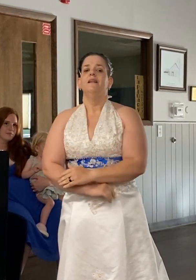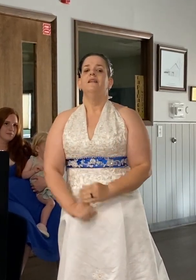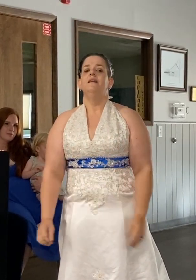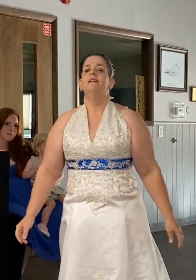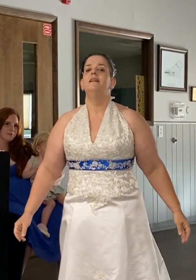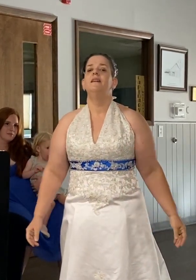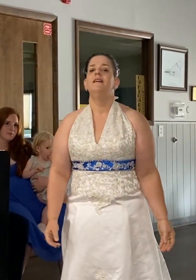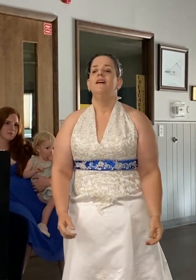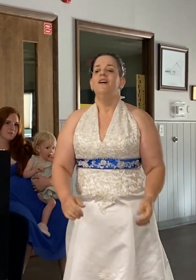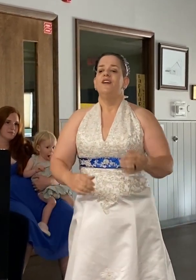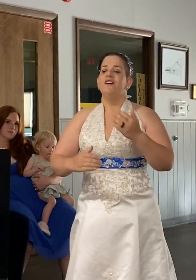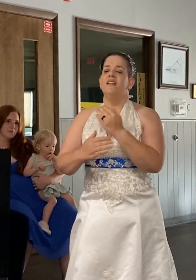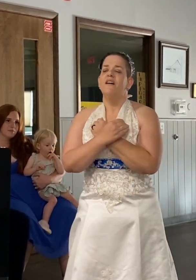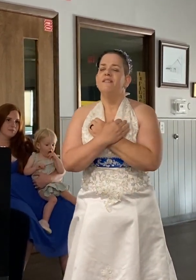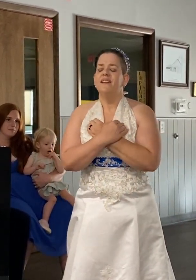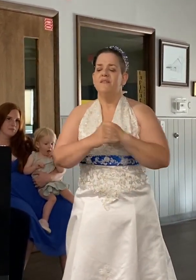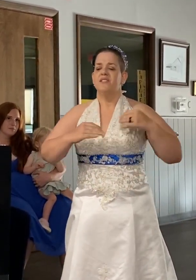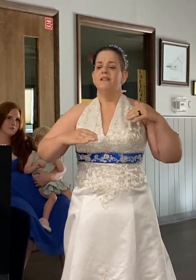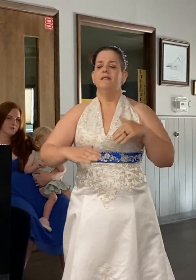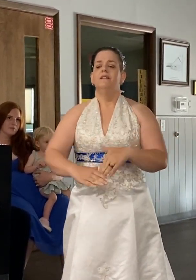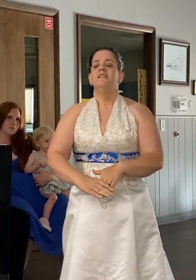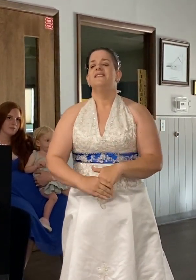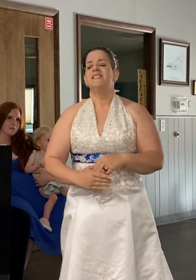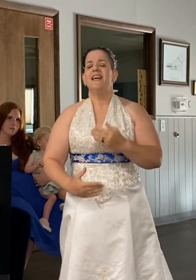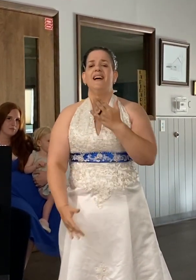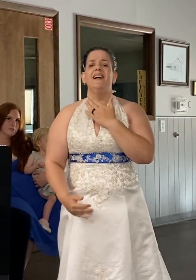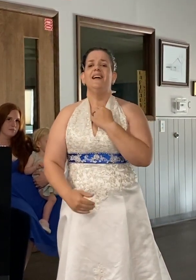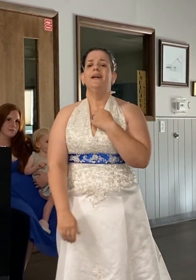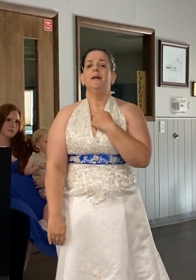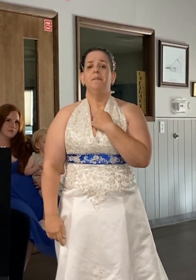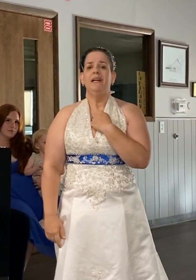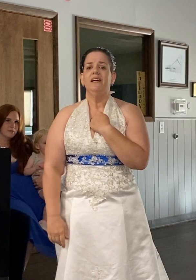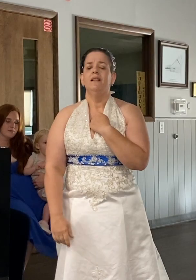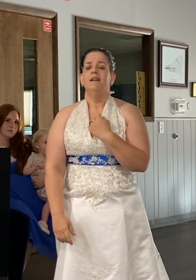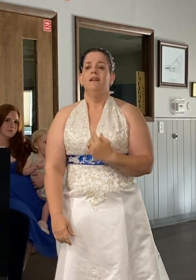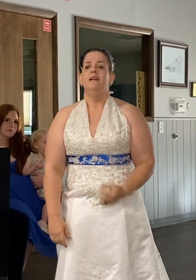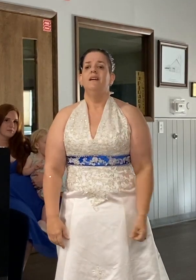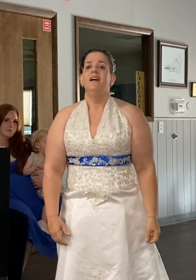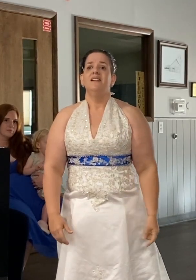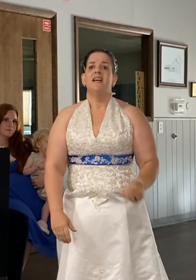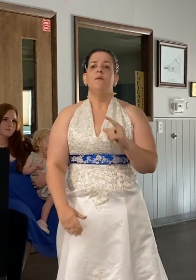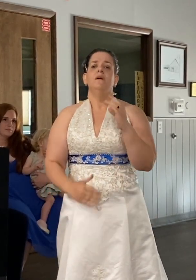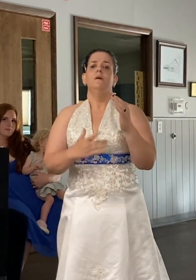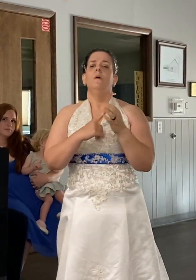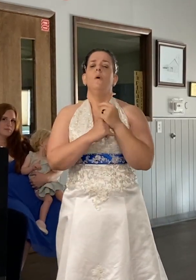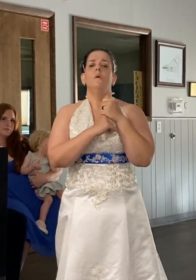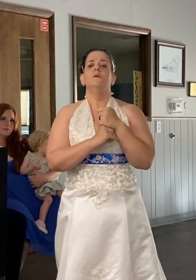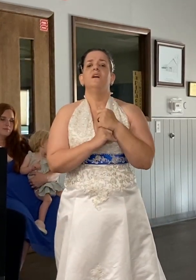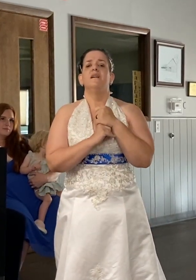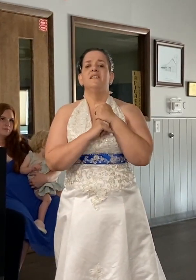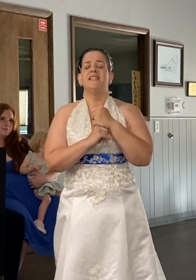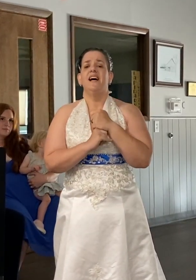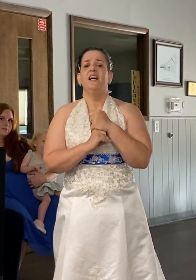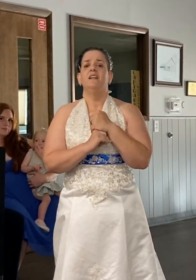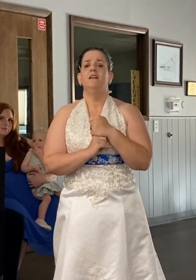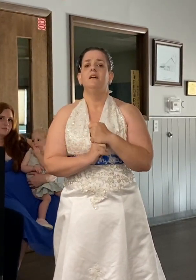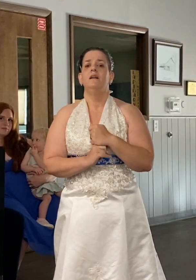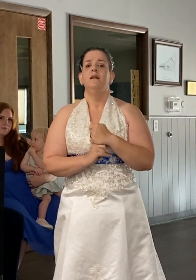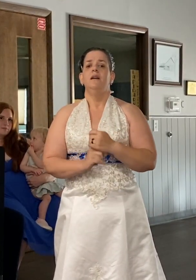Your love lives on inside of me And I will hold on to it